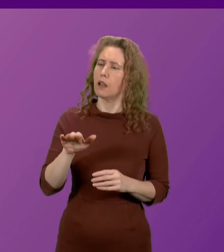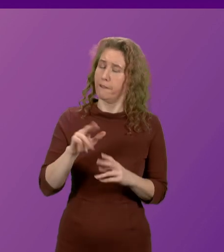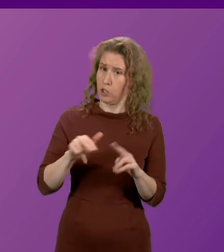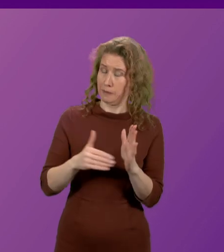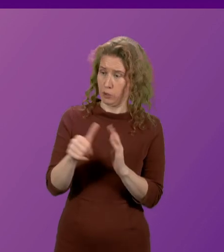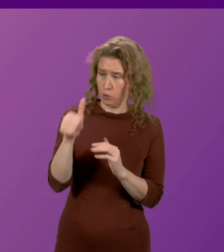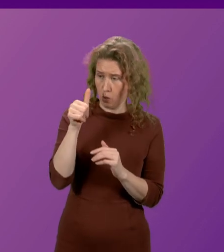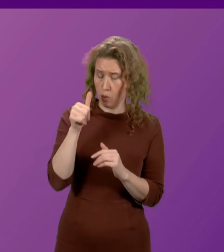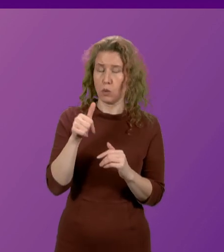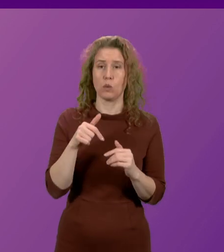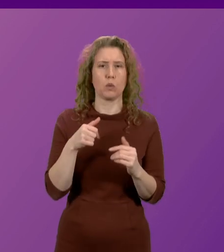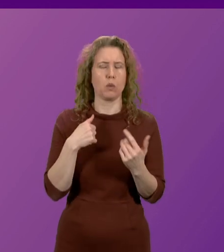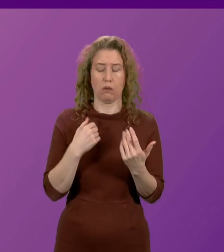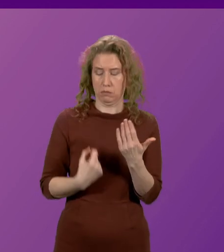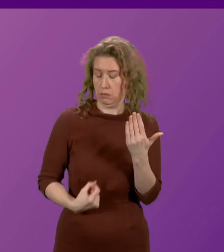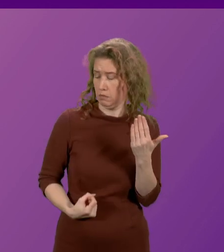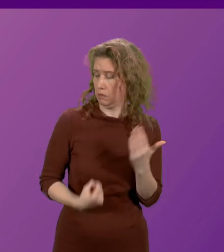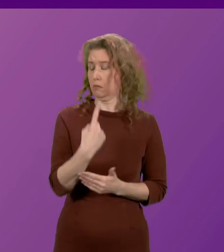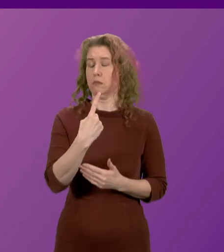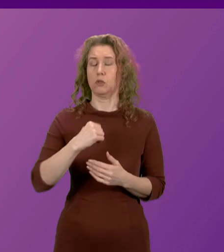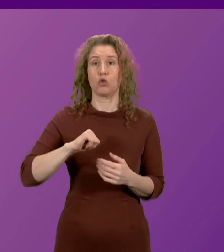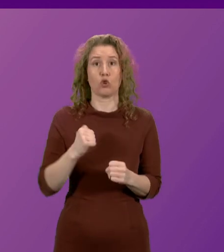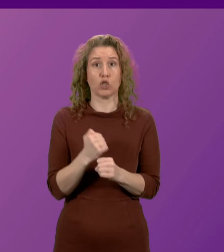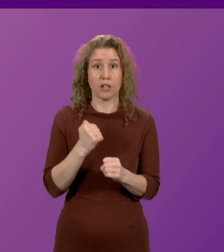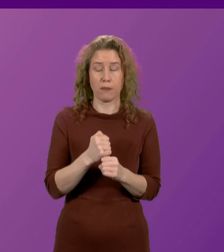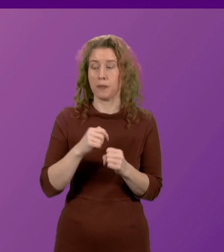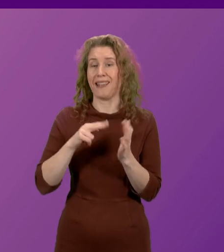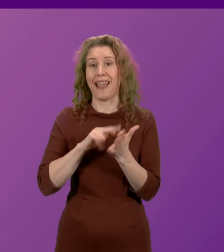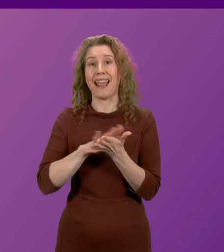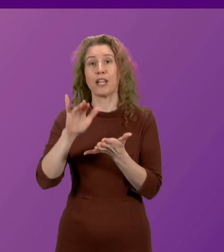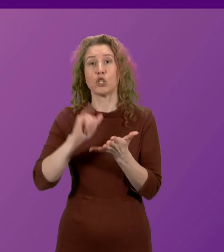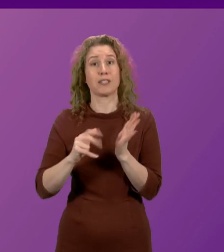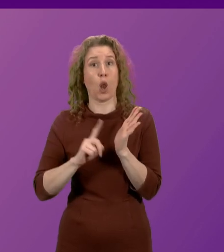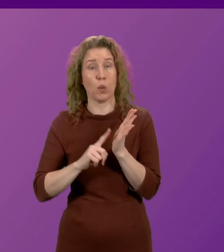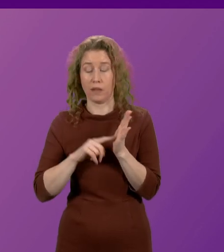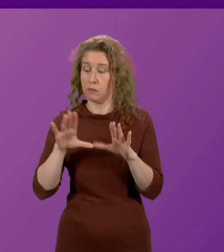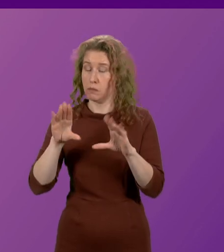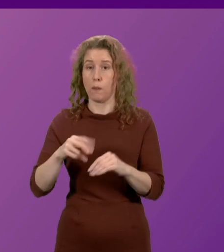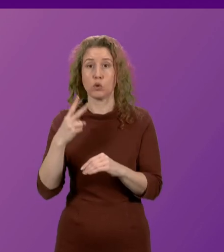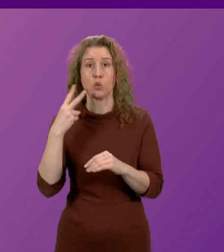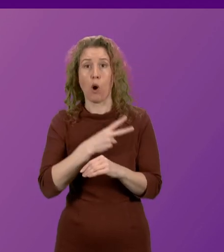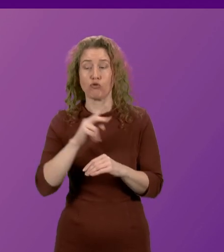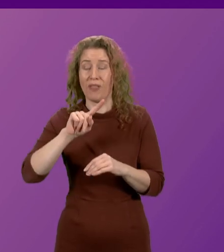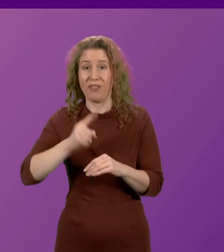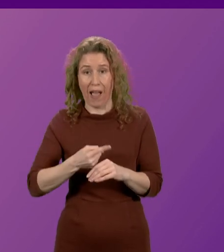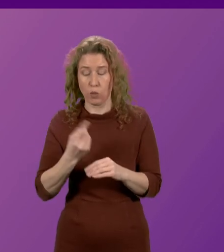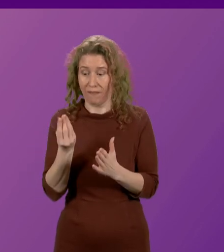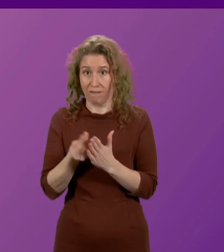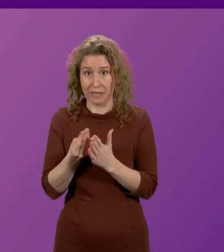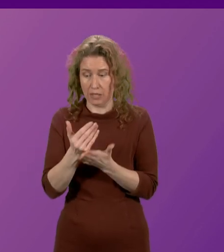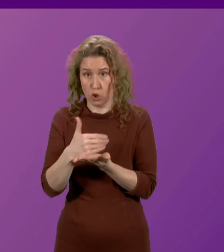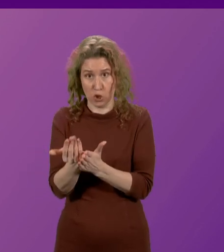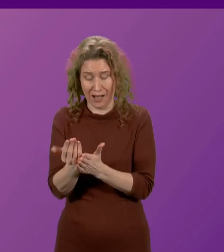be aware that, without any notice to the Scottish Government, NHS Lothian has withdrawn its £200,000 or thereabouts share of funding